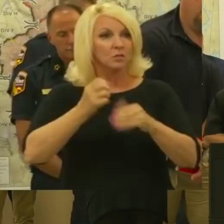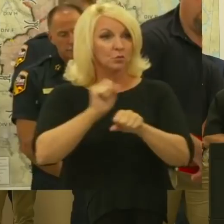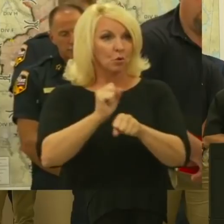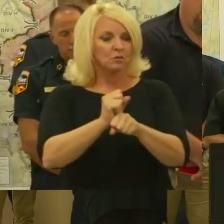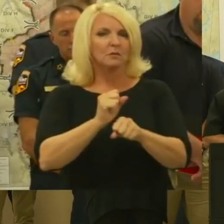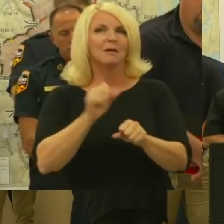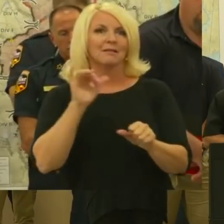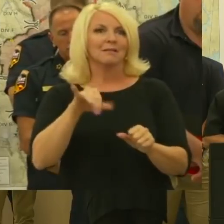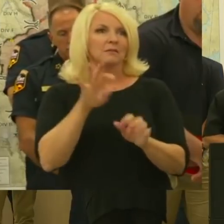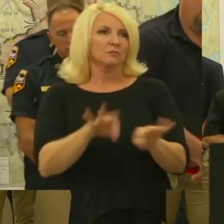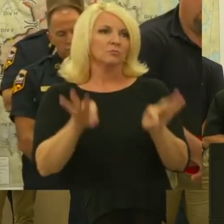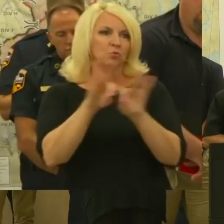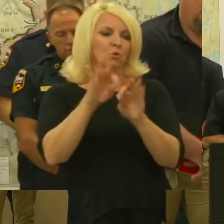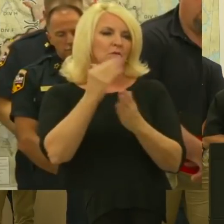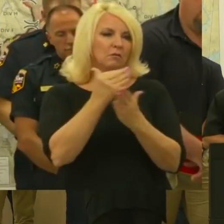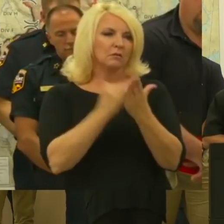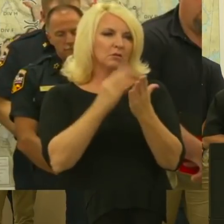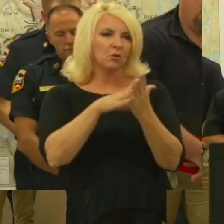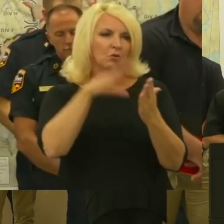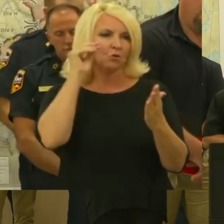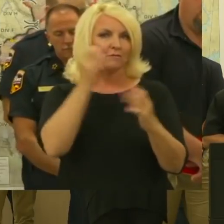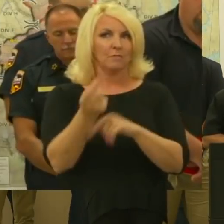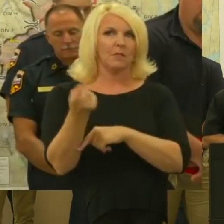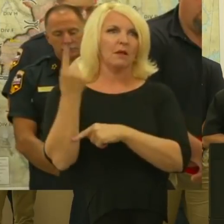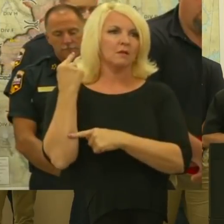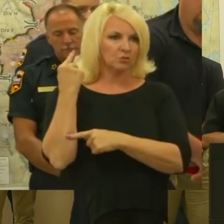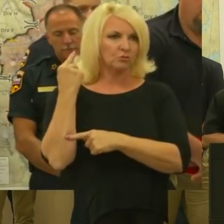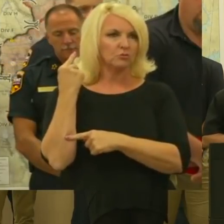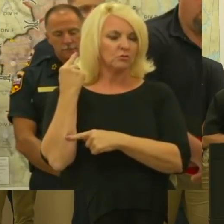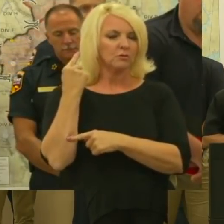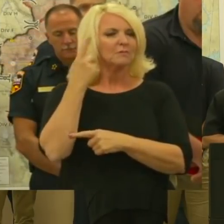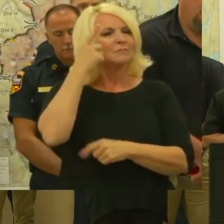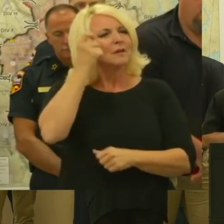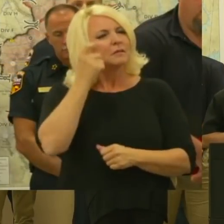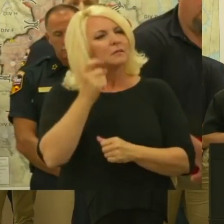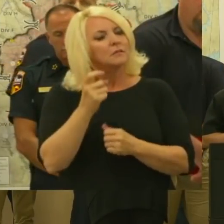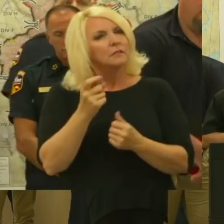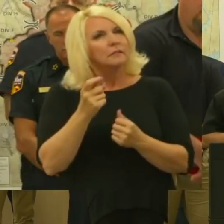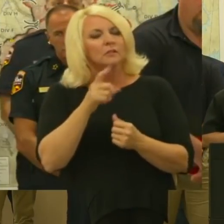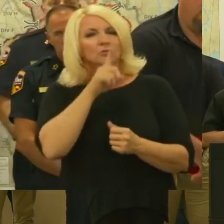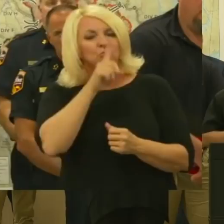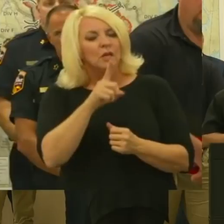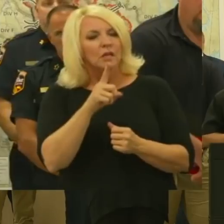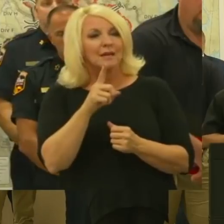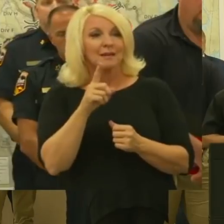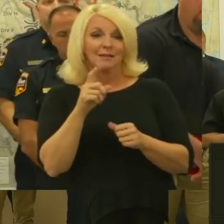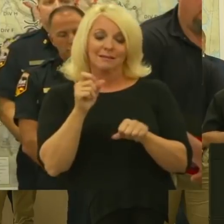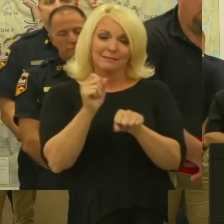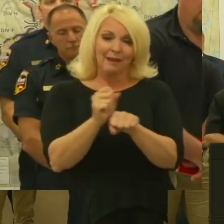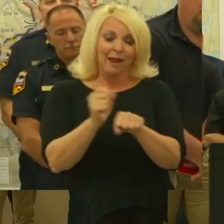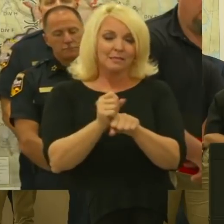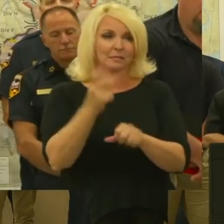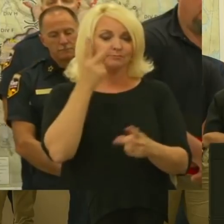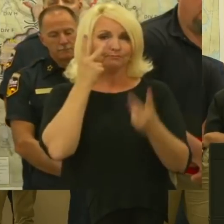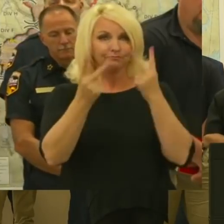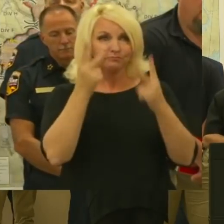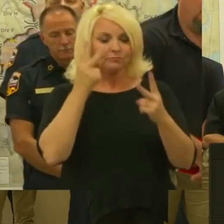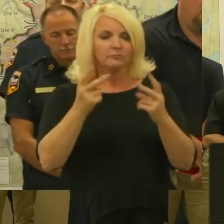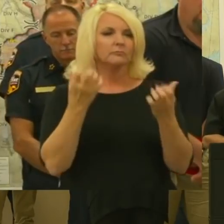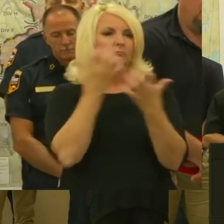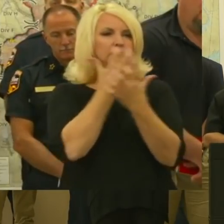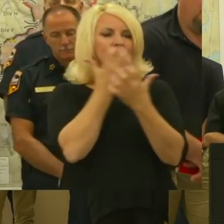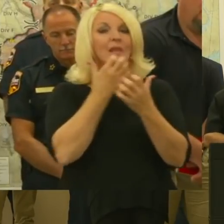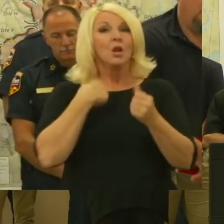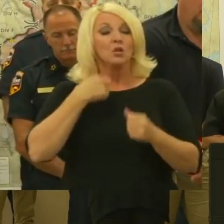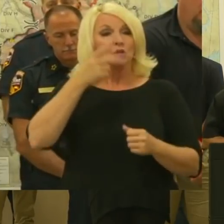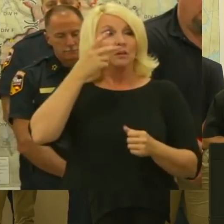from last year. You know, because it is a little bit of a daunting visual to have all this equipment show up